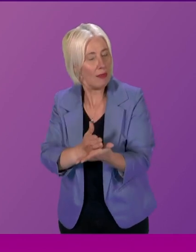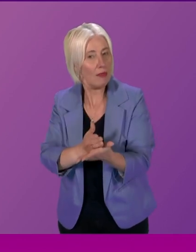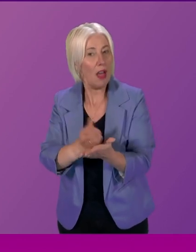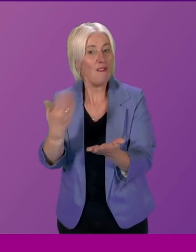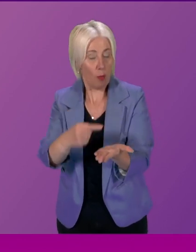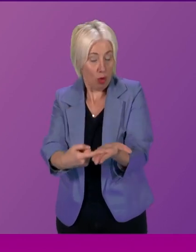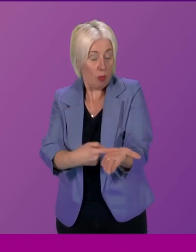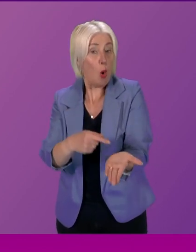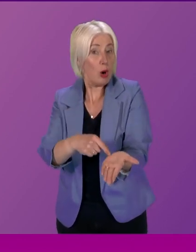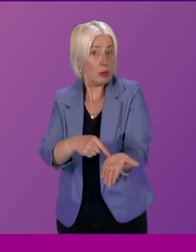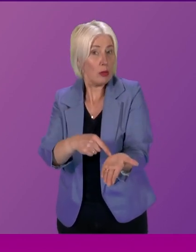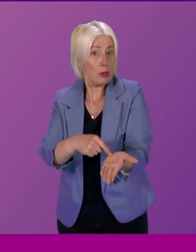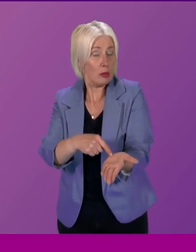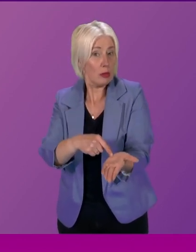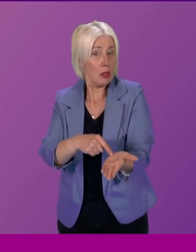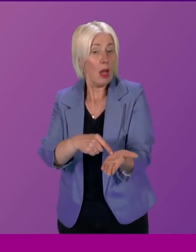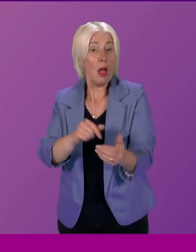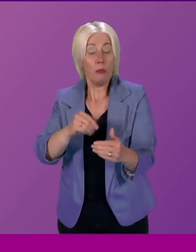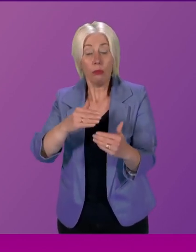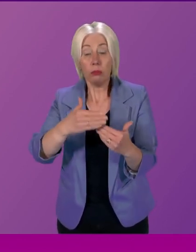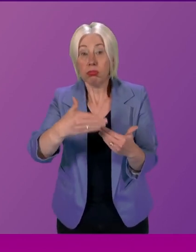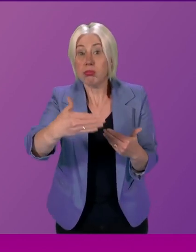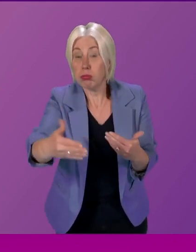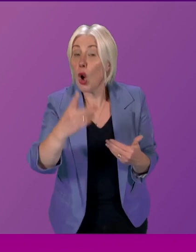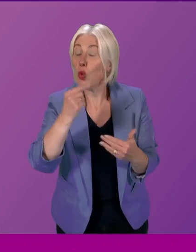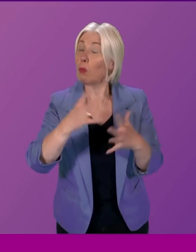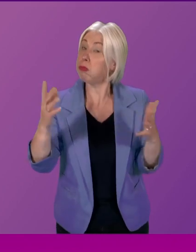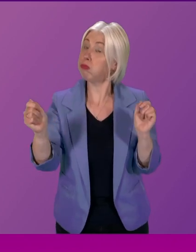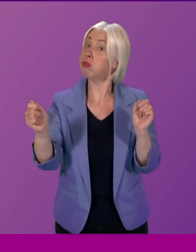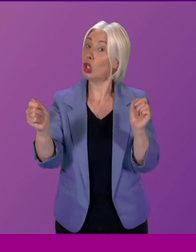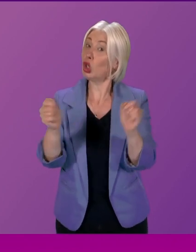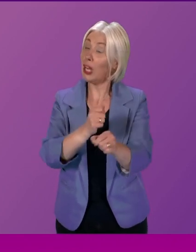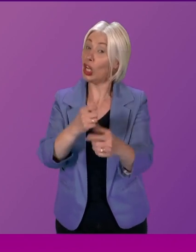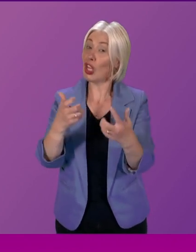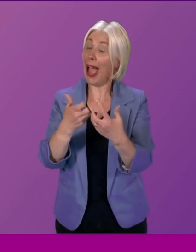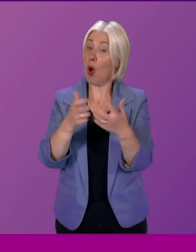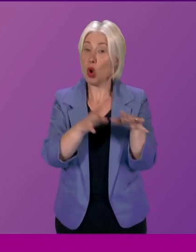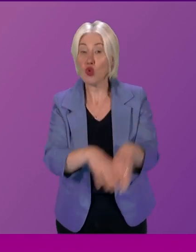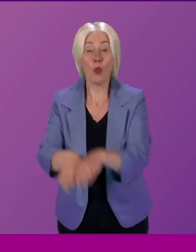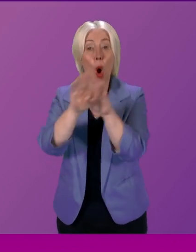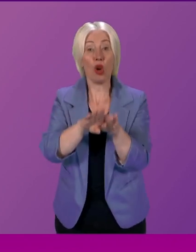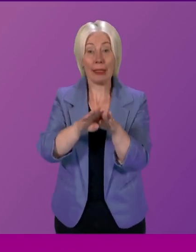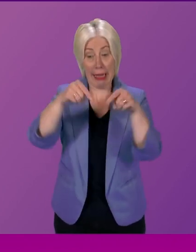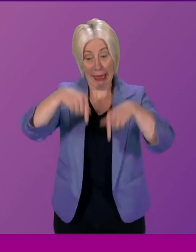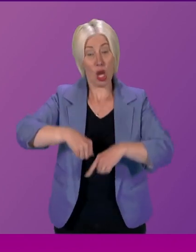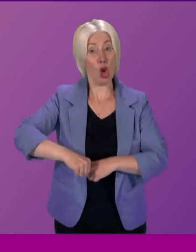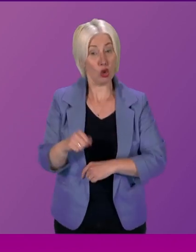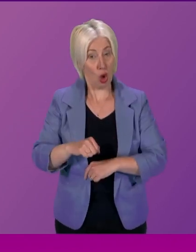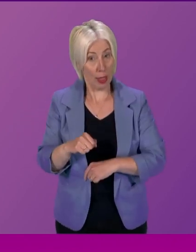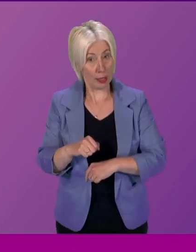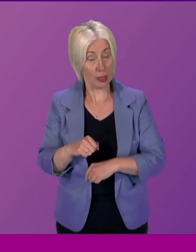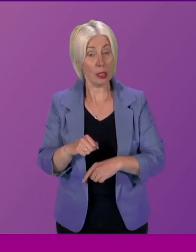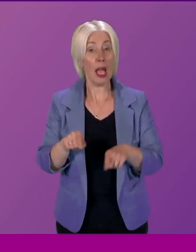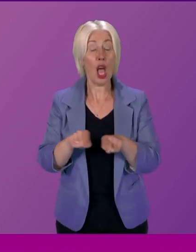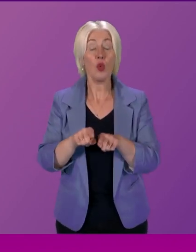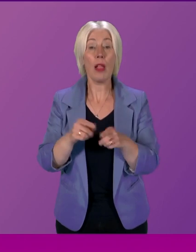report could lead to quite a profound change in the way that democracy operates in Scotland and in the way that the